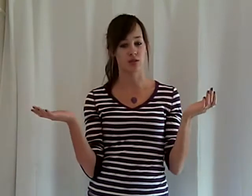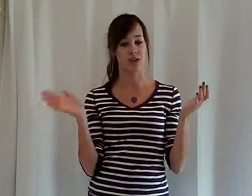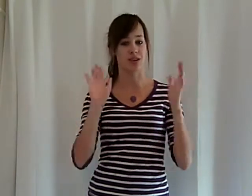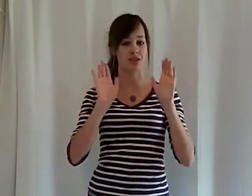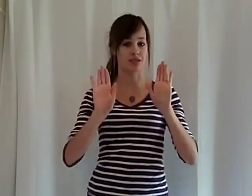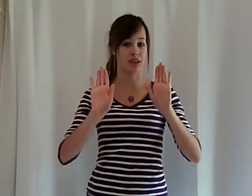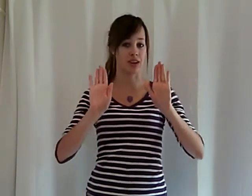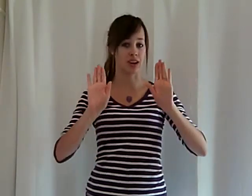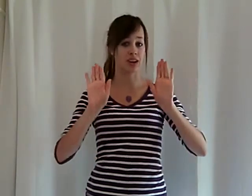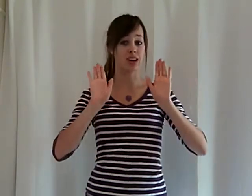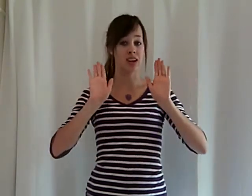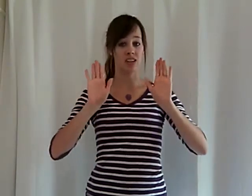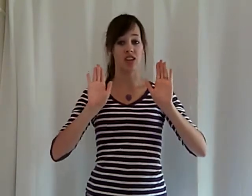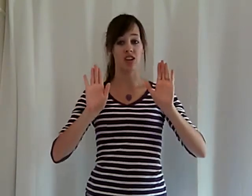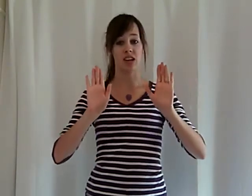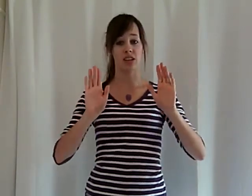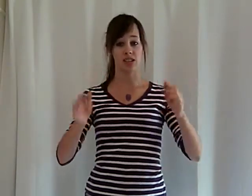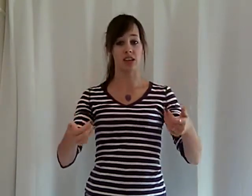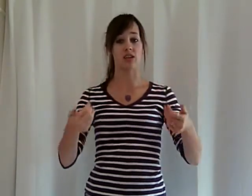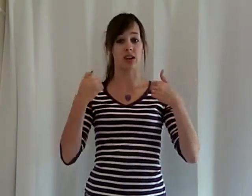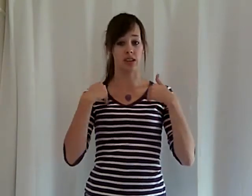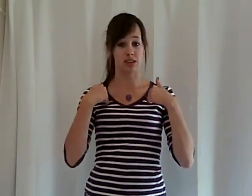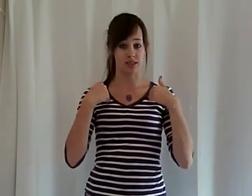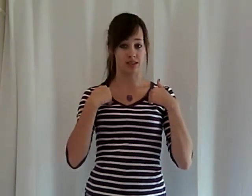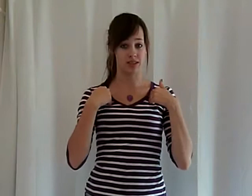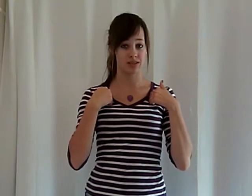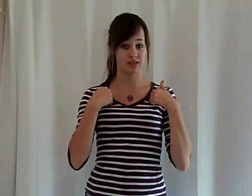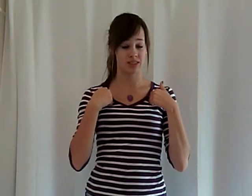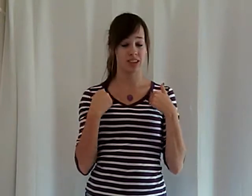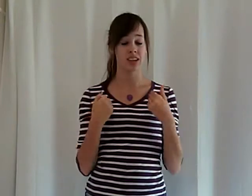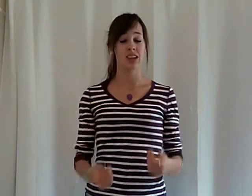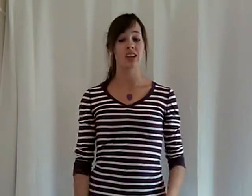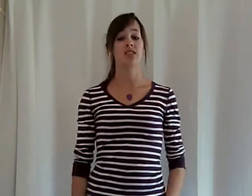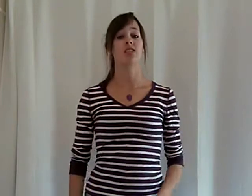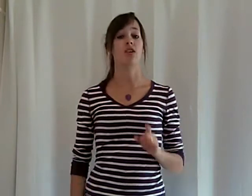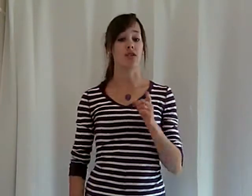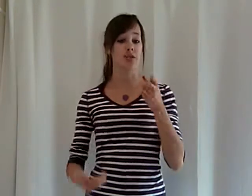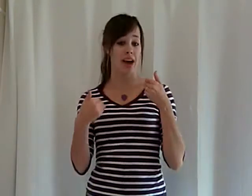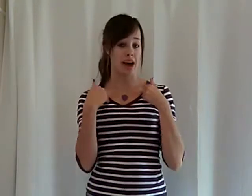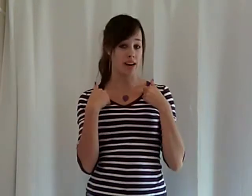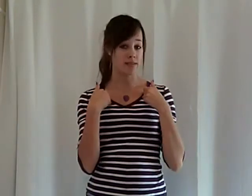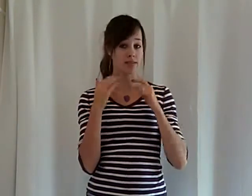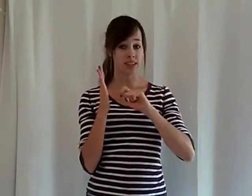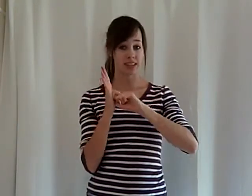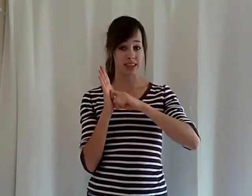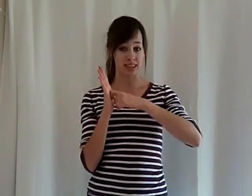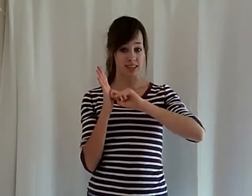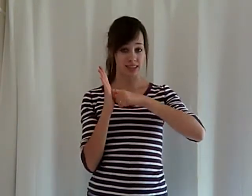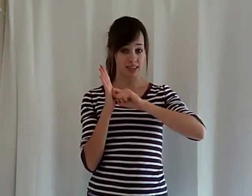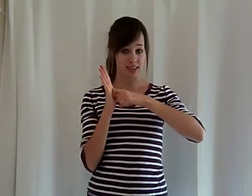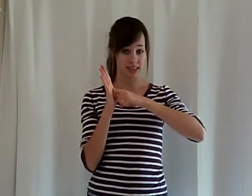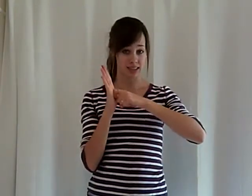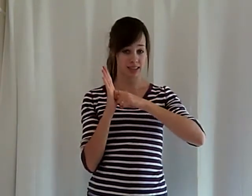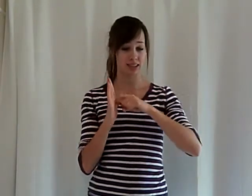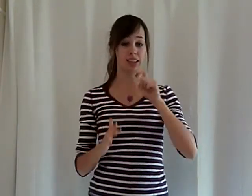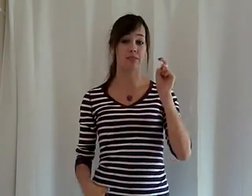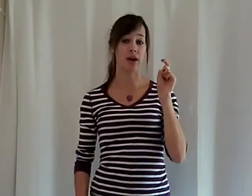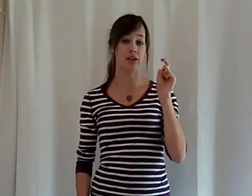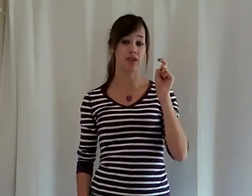explain it other than going, take your hands and go like this. So, you have keys, like a pirate